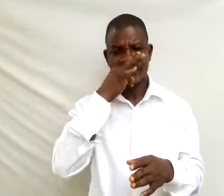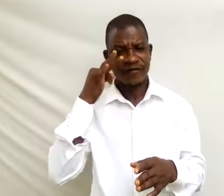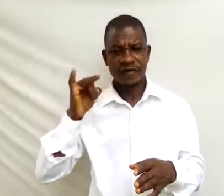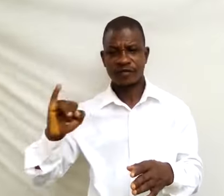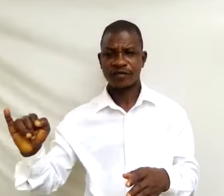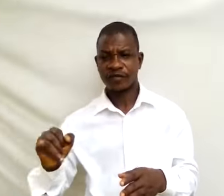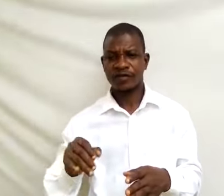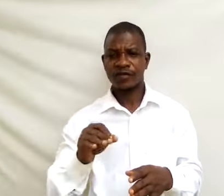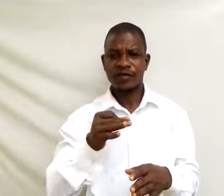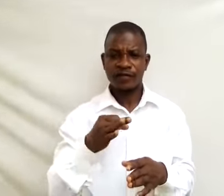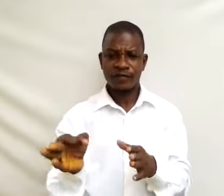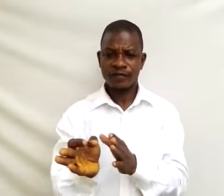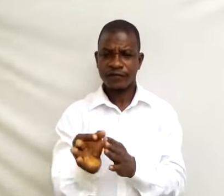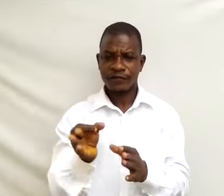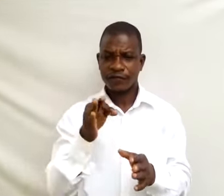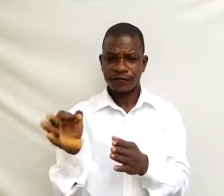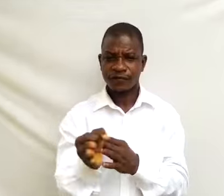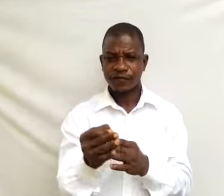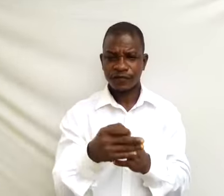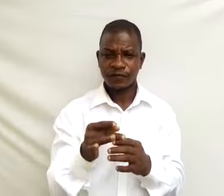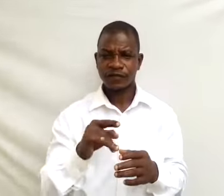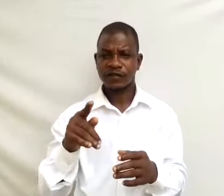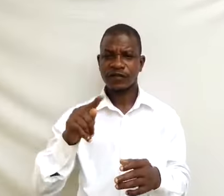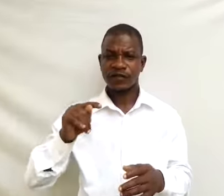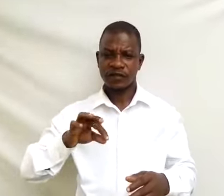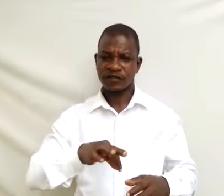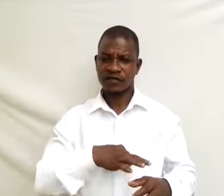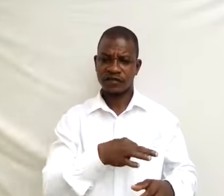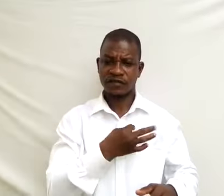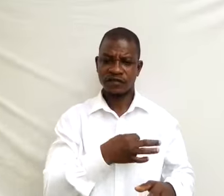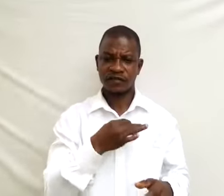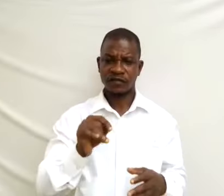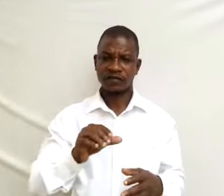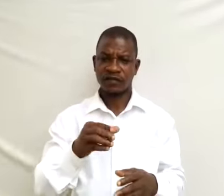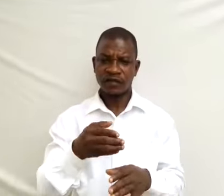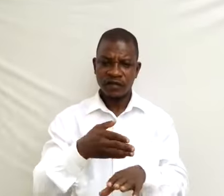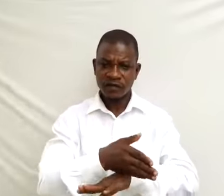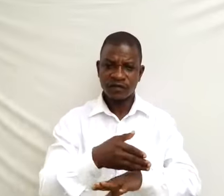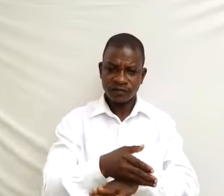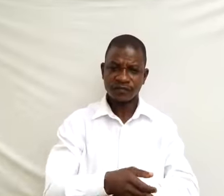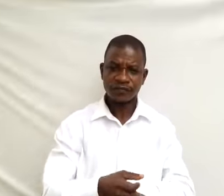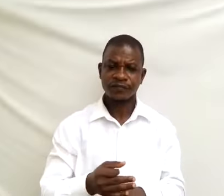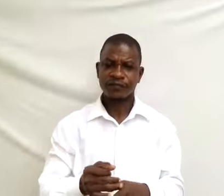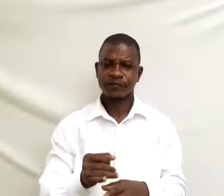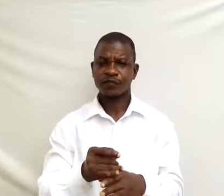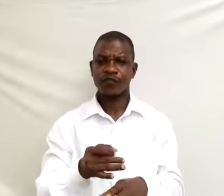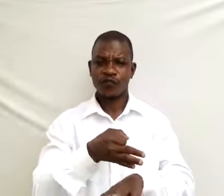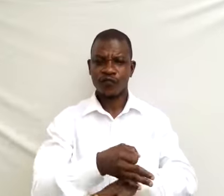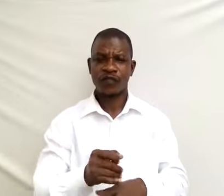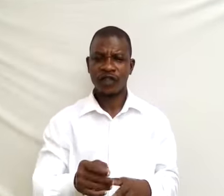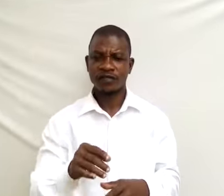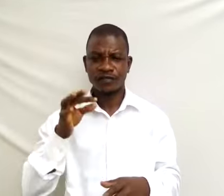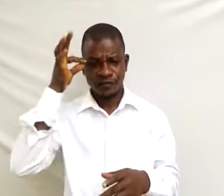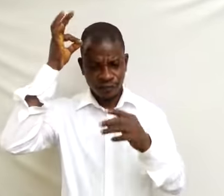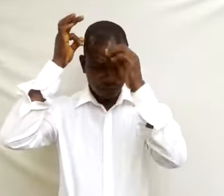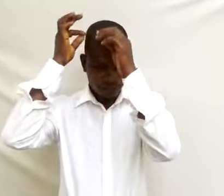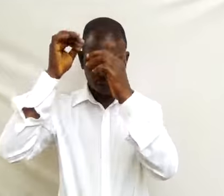fishing, tailoring, carpentry, hairdressing, trading and